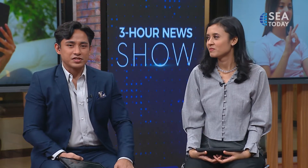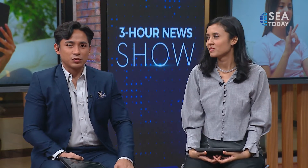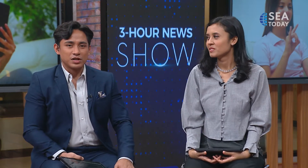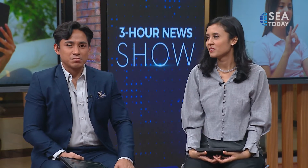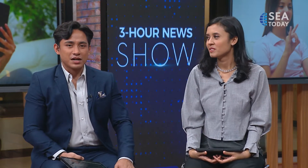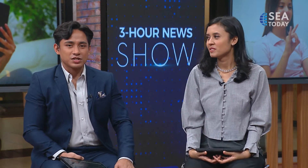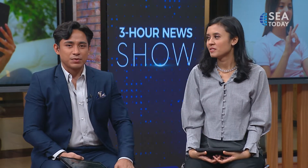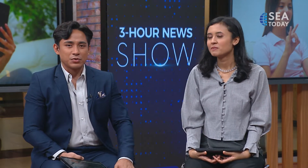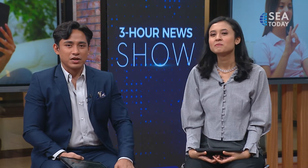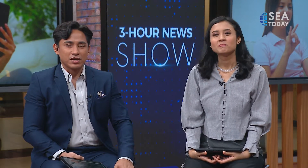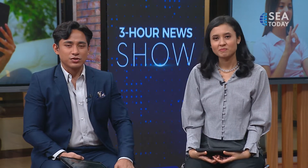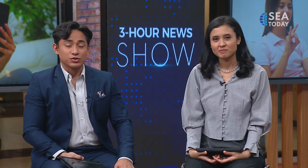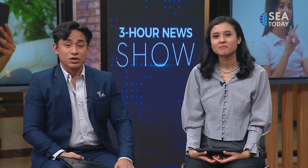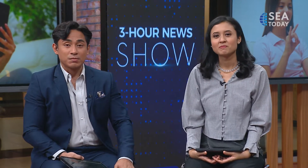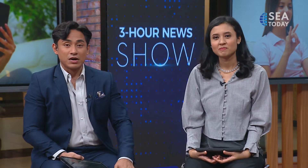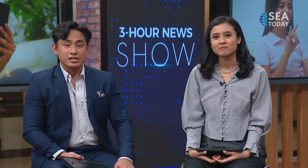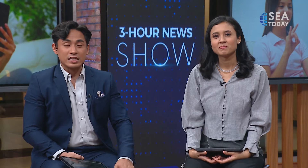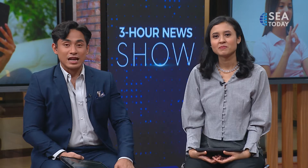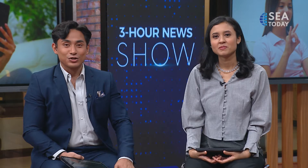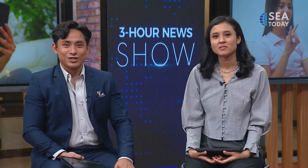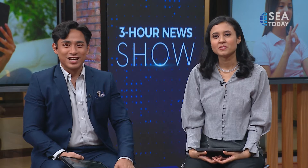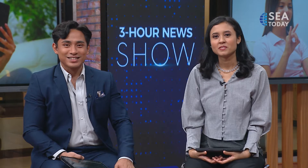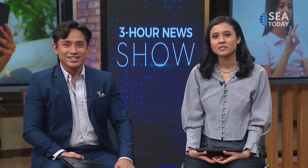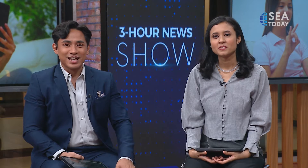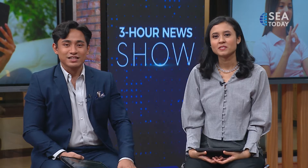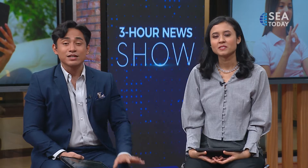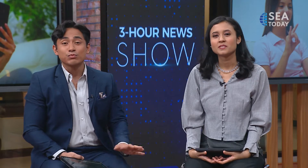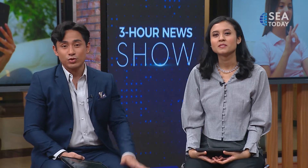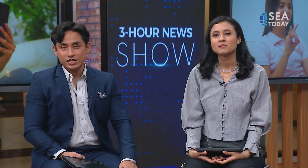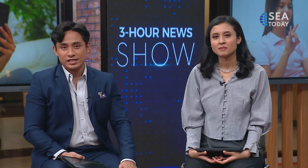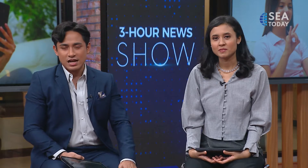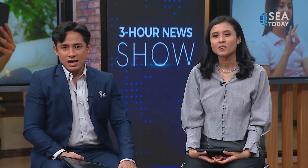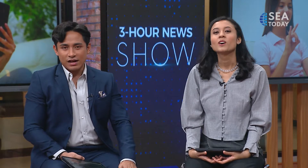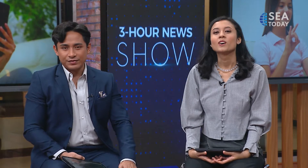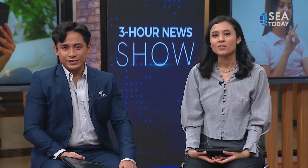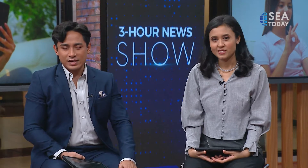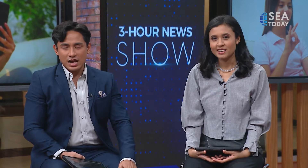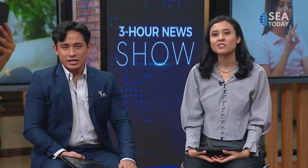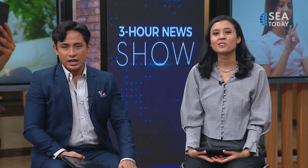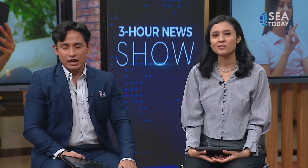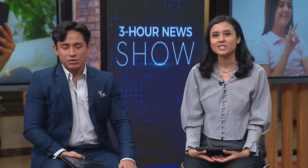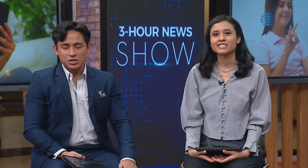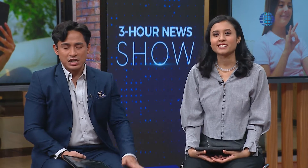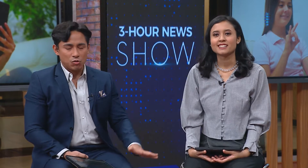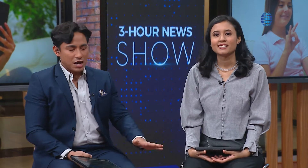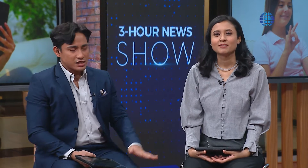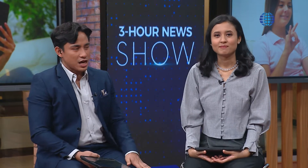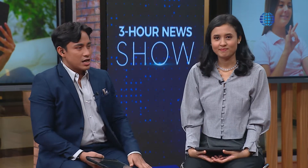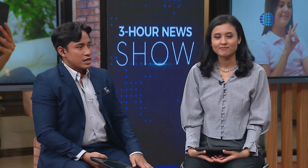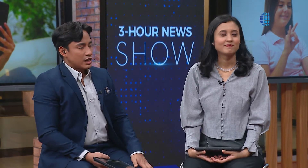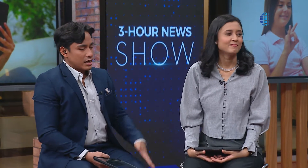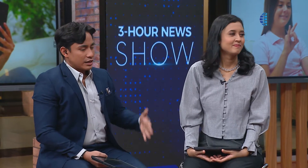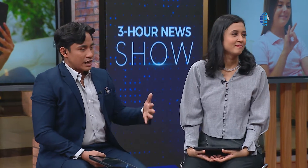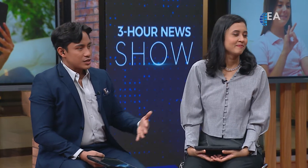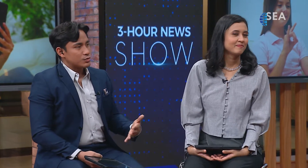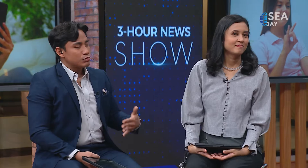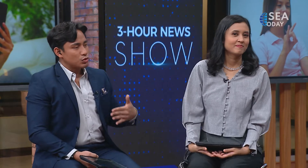still with bhagja praweerai here to talk about silang.id and the importance of signed language now bhagja let's move